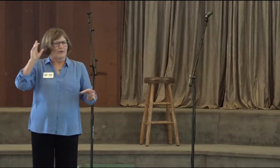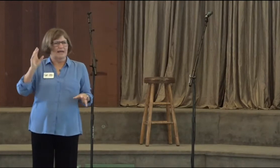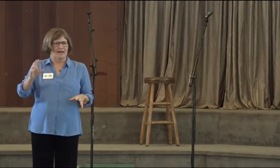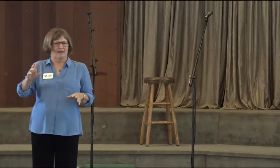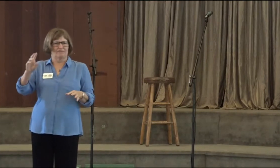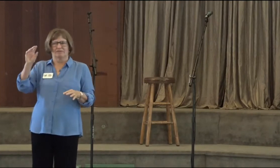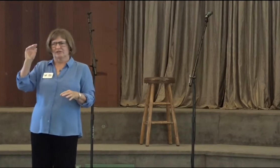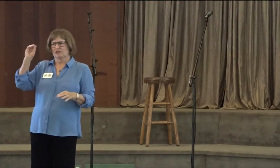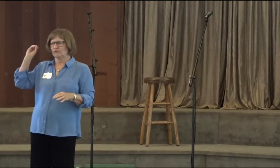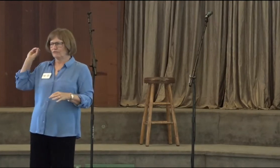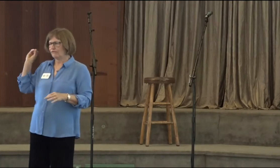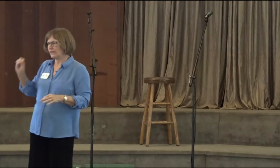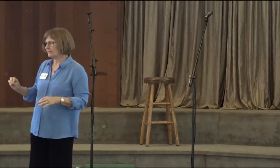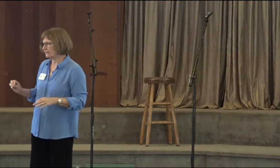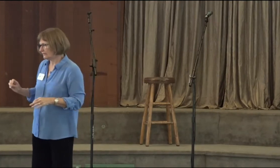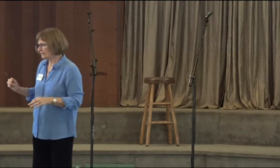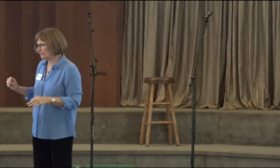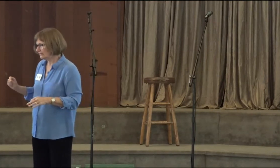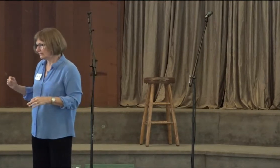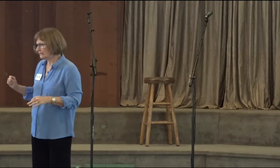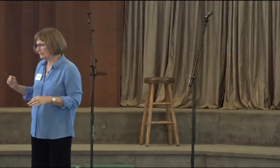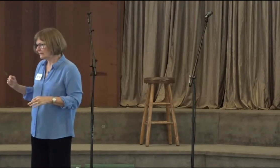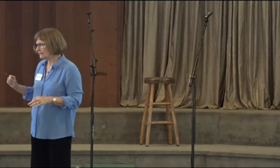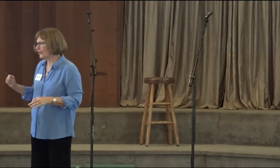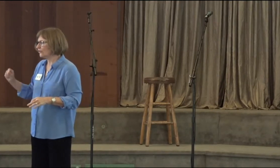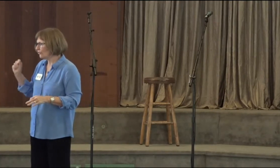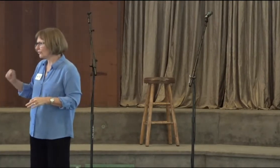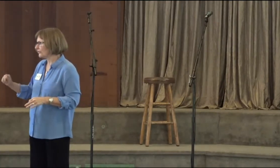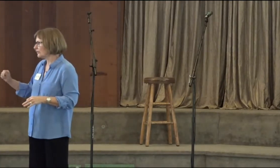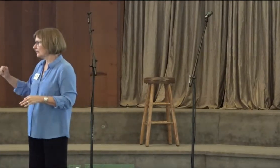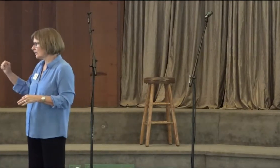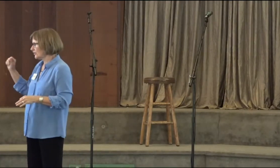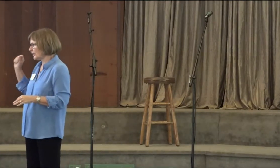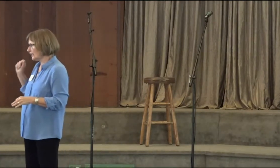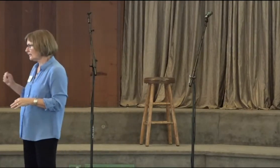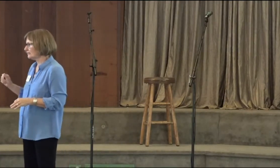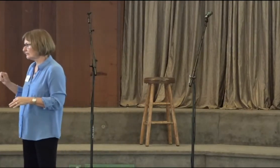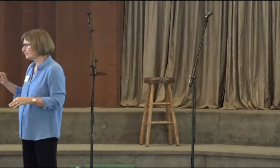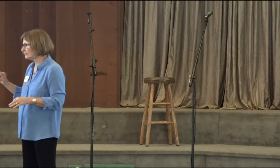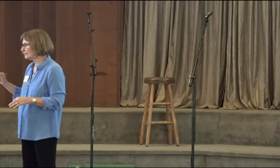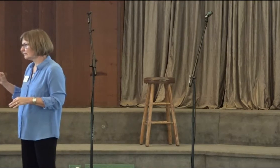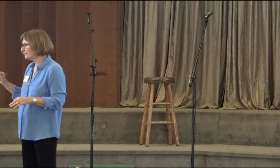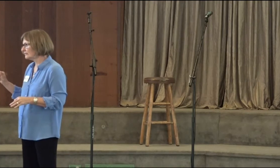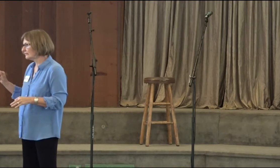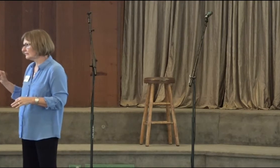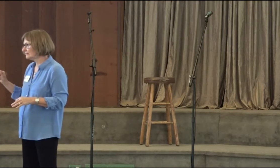We have to feel in order to heal.